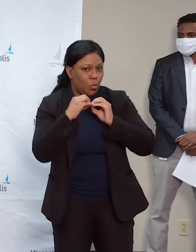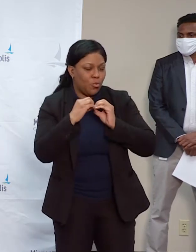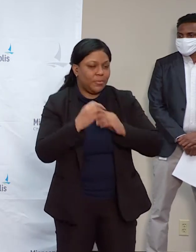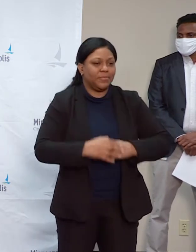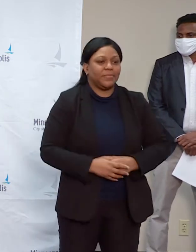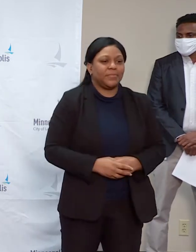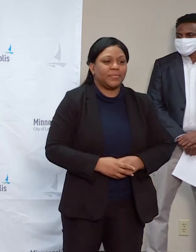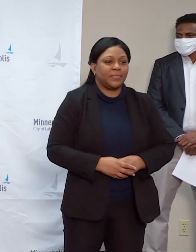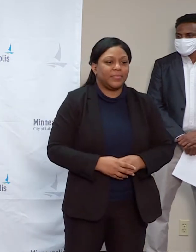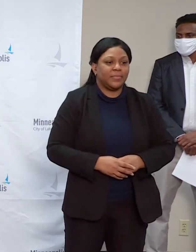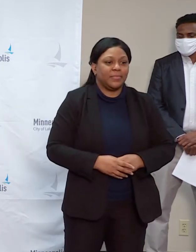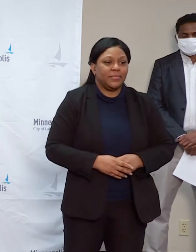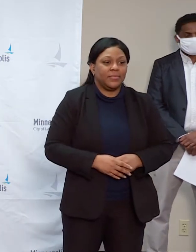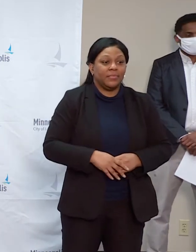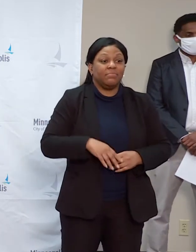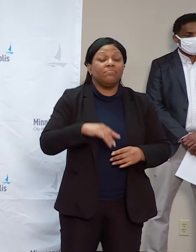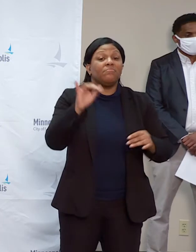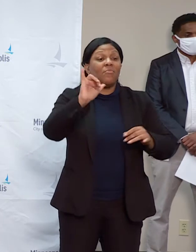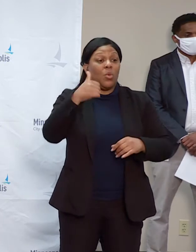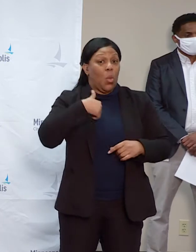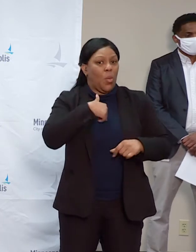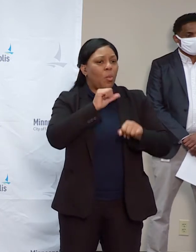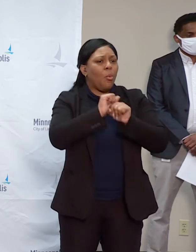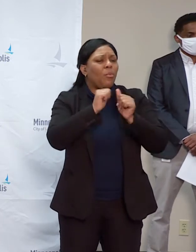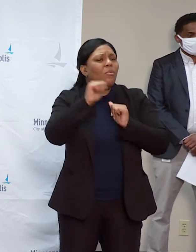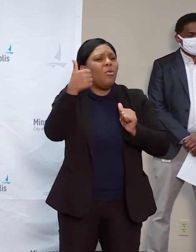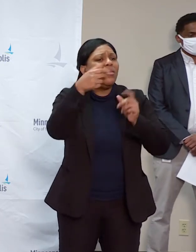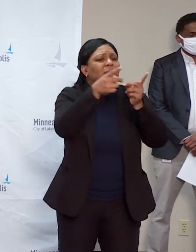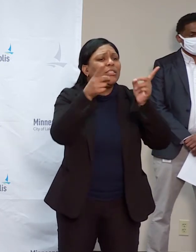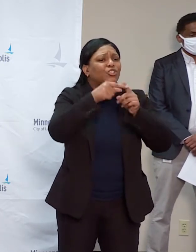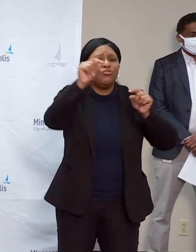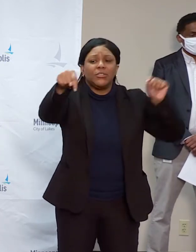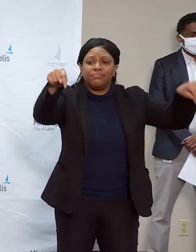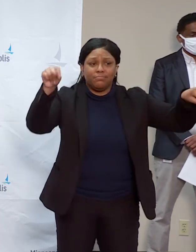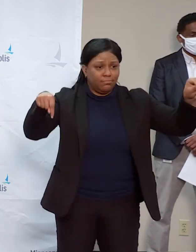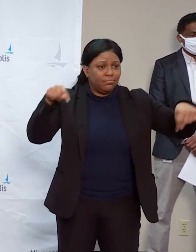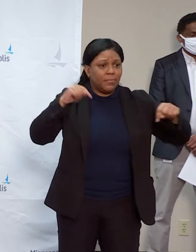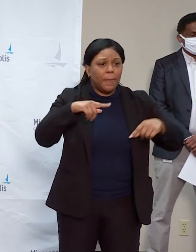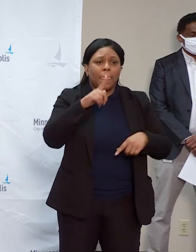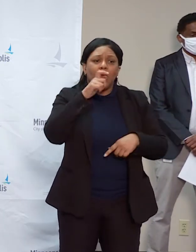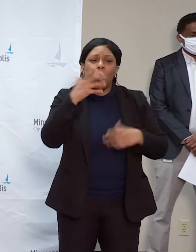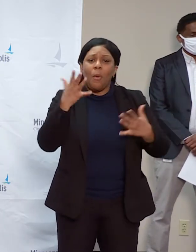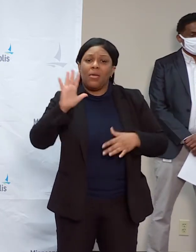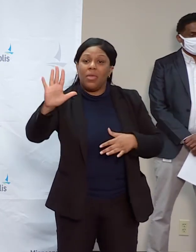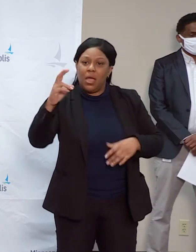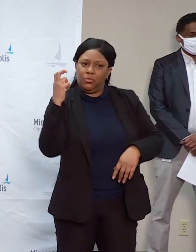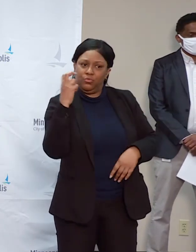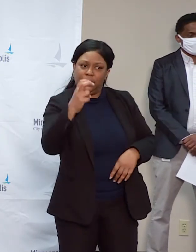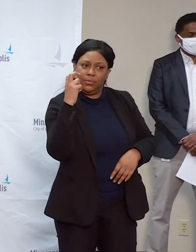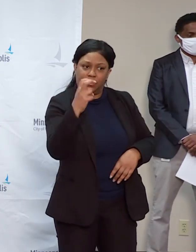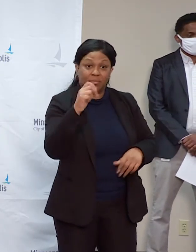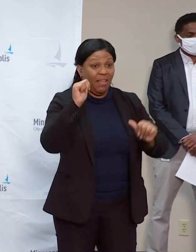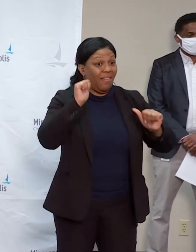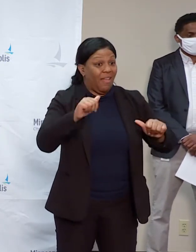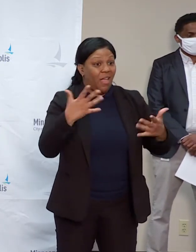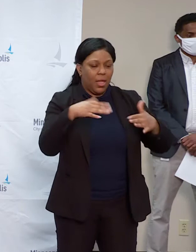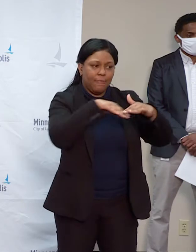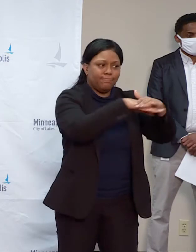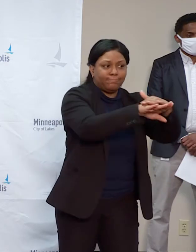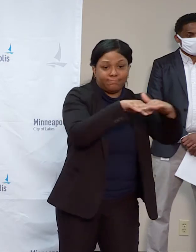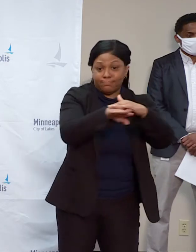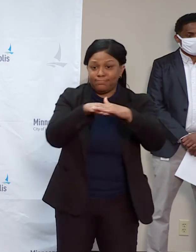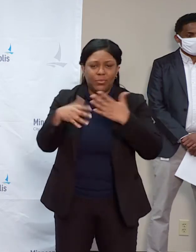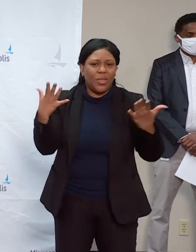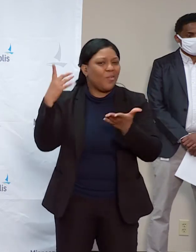jurisdictions to ensure that we have as full transit access as possible and that there are minimal delays and disruption. Finally,